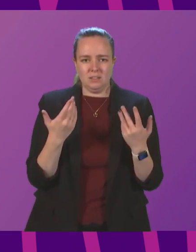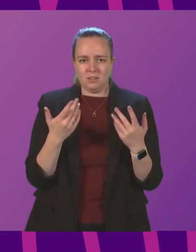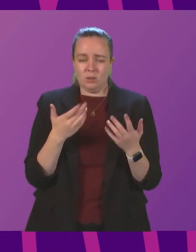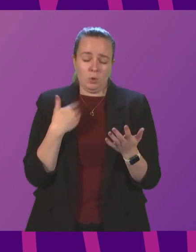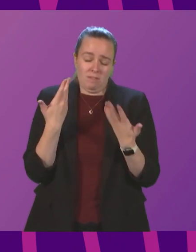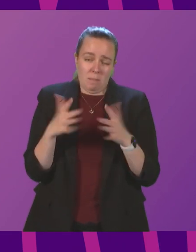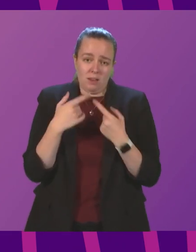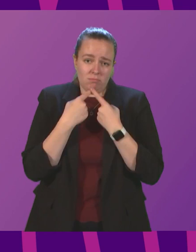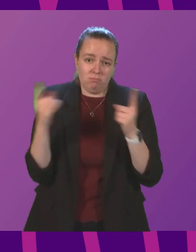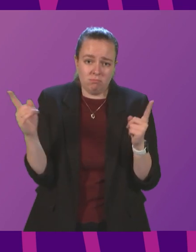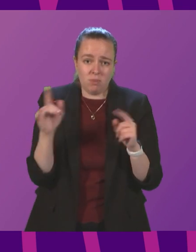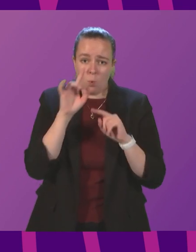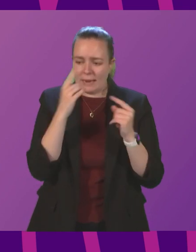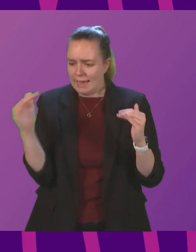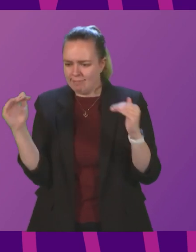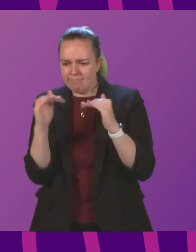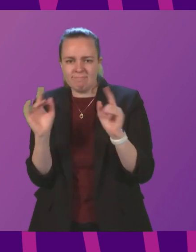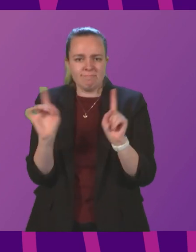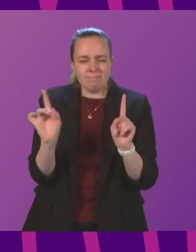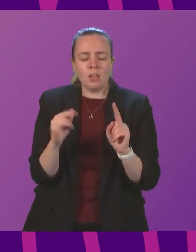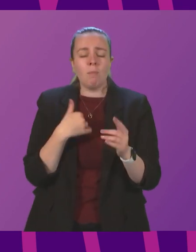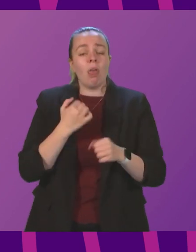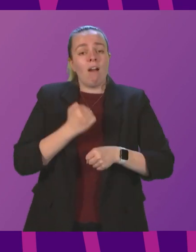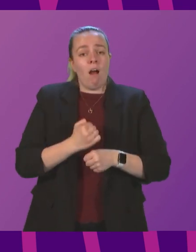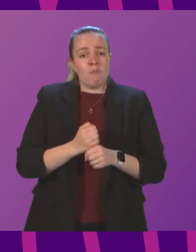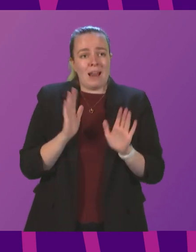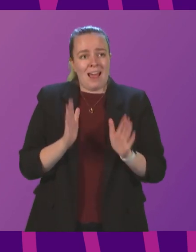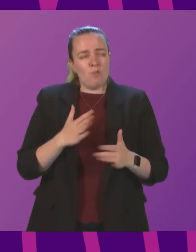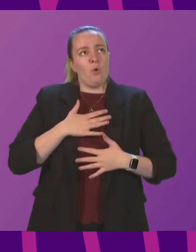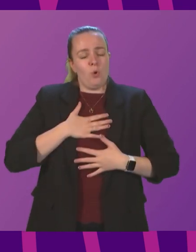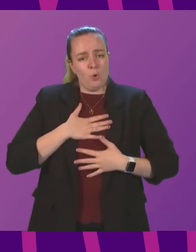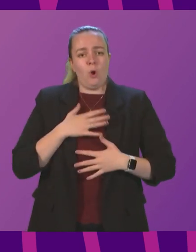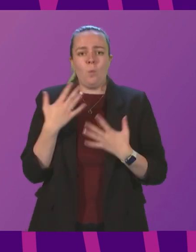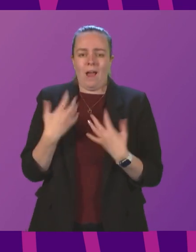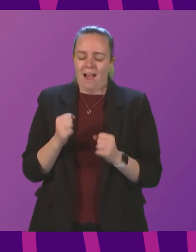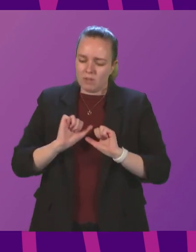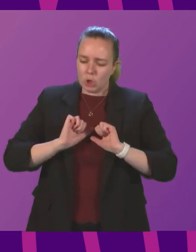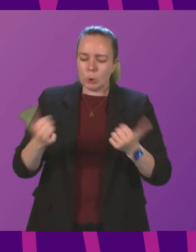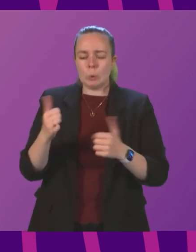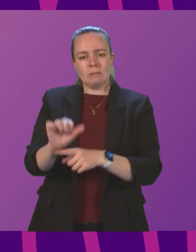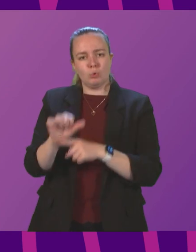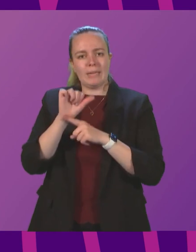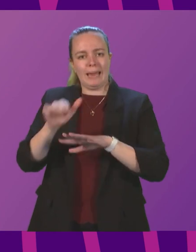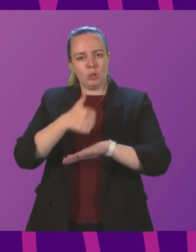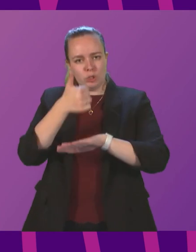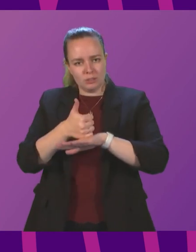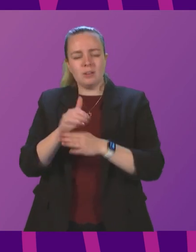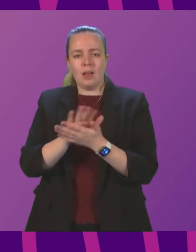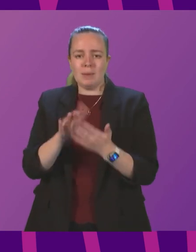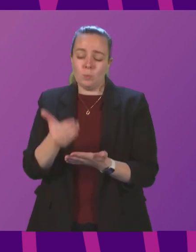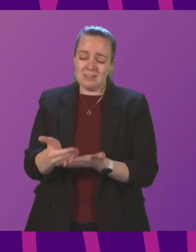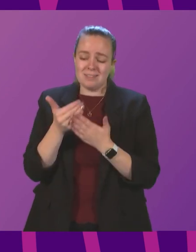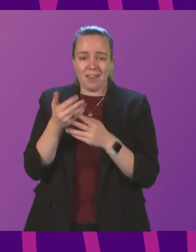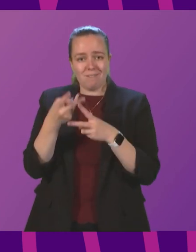candid about that. But what the government has to be satisfied about is that we have adequate protections in place to safeguard the